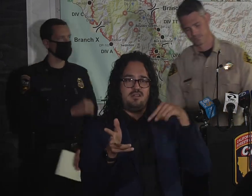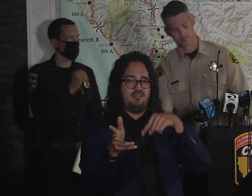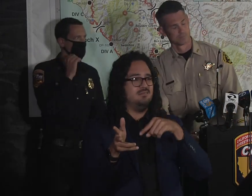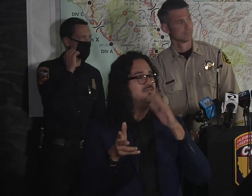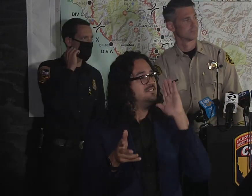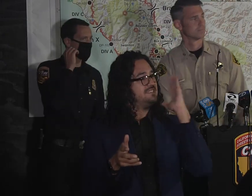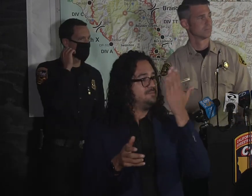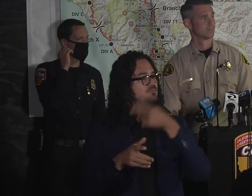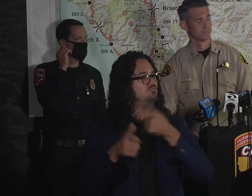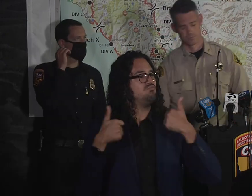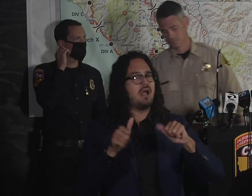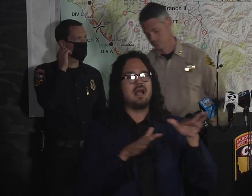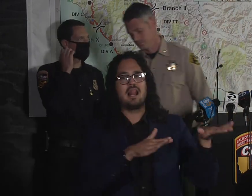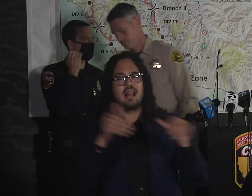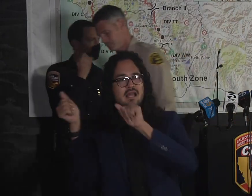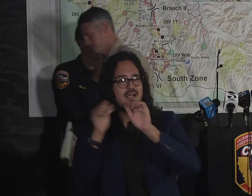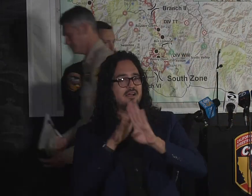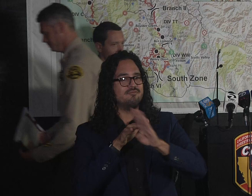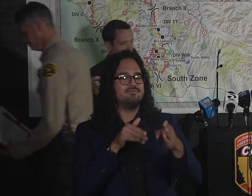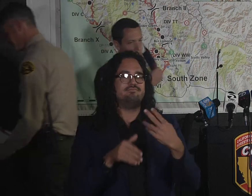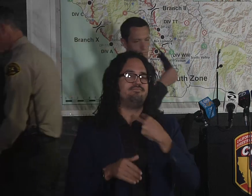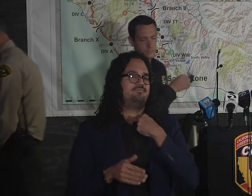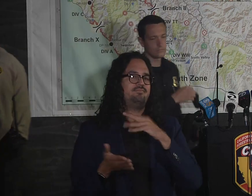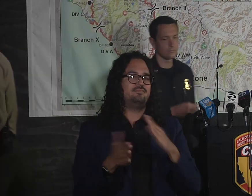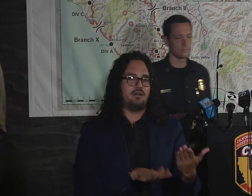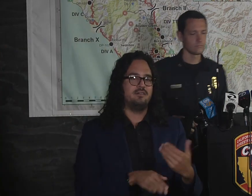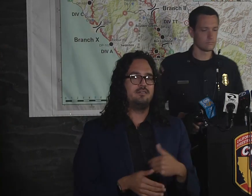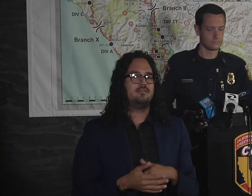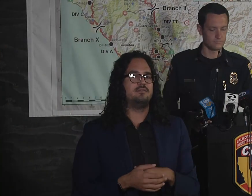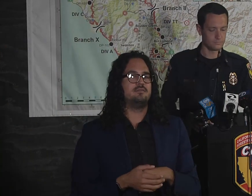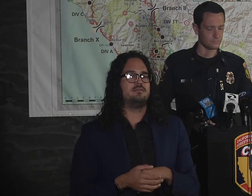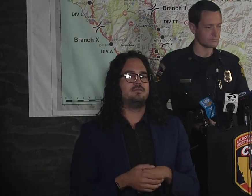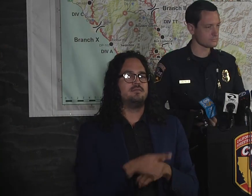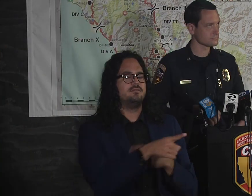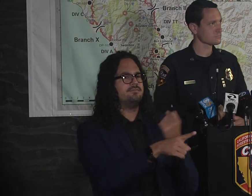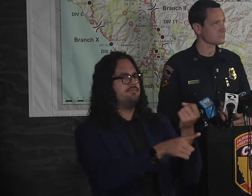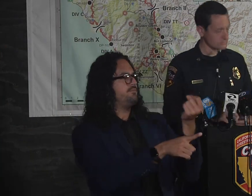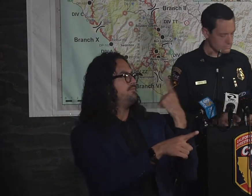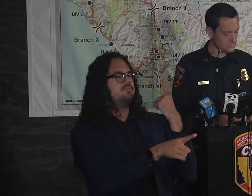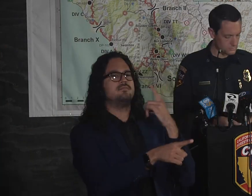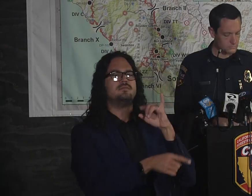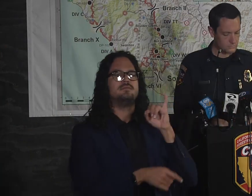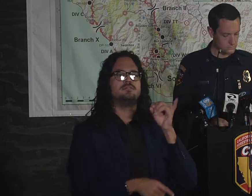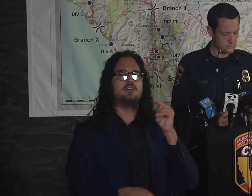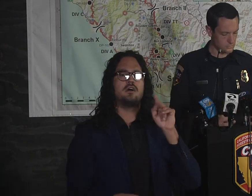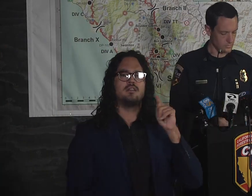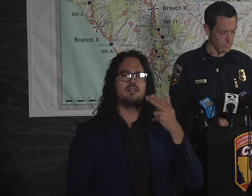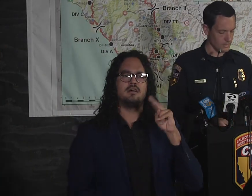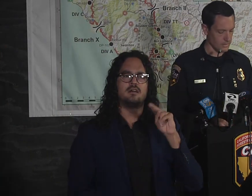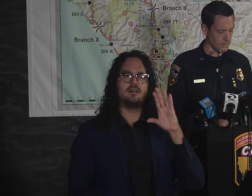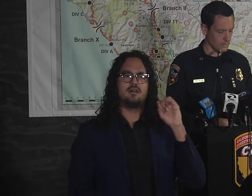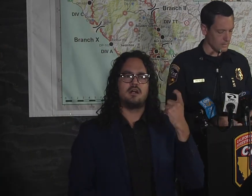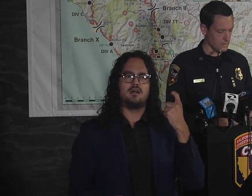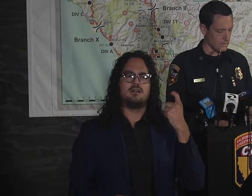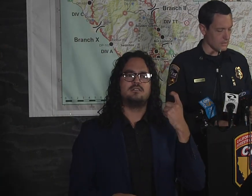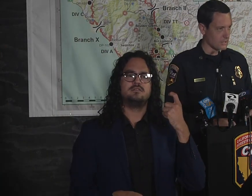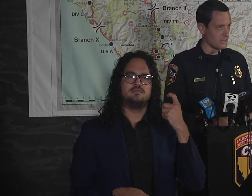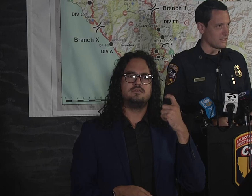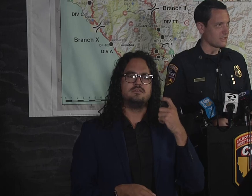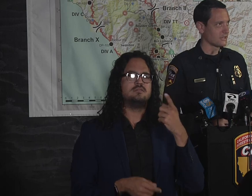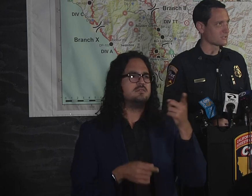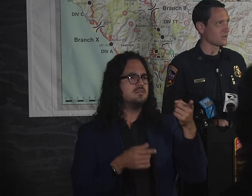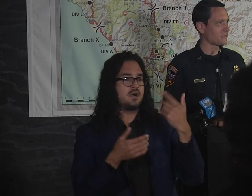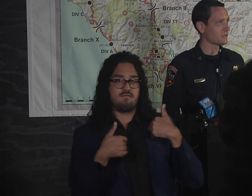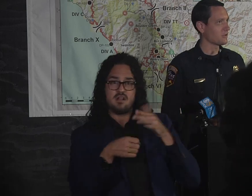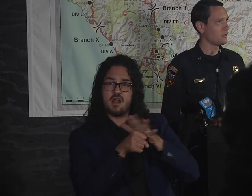Are you guys having enough resources? I know it's a fight for them. you guys having enough right now or would like more?